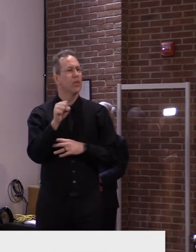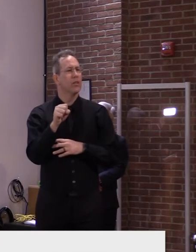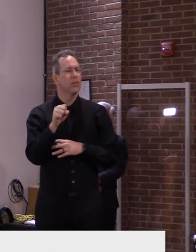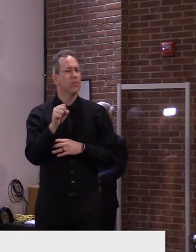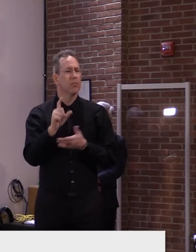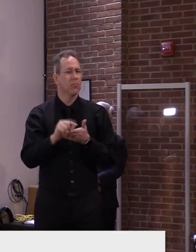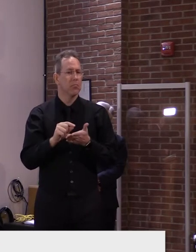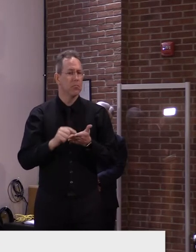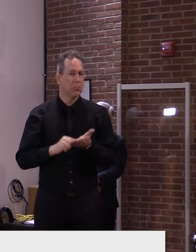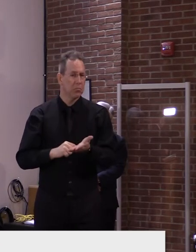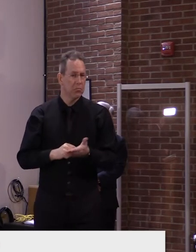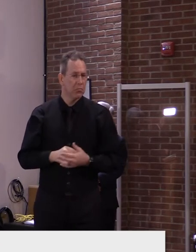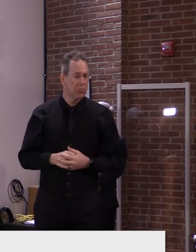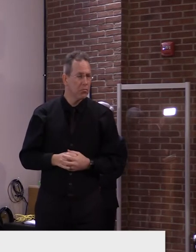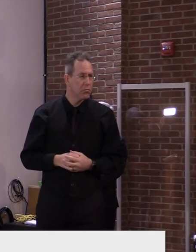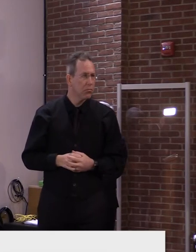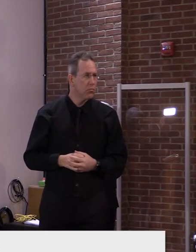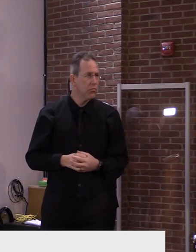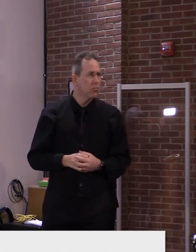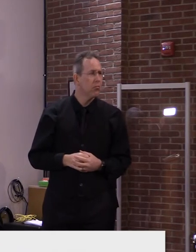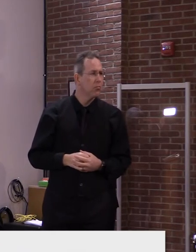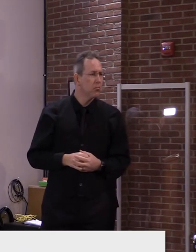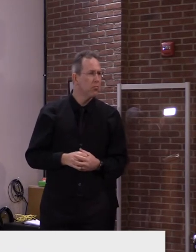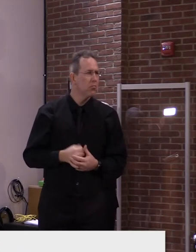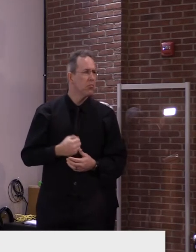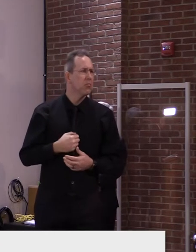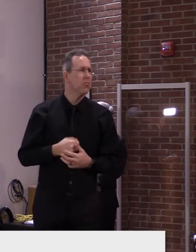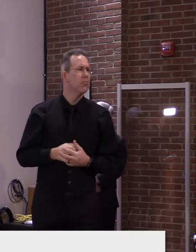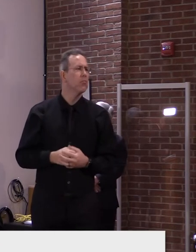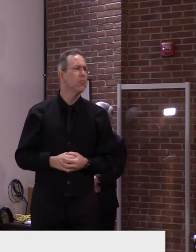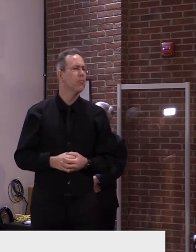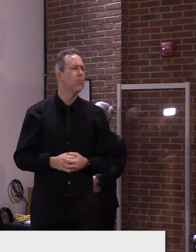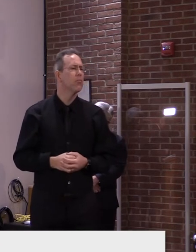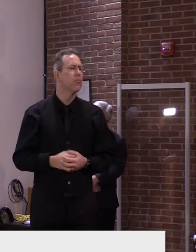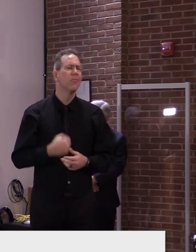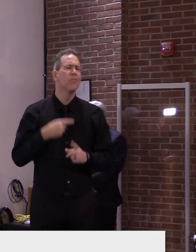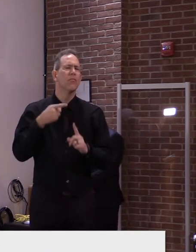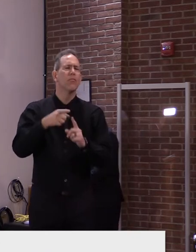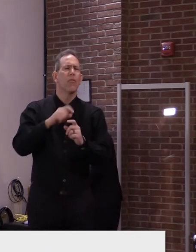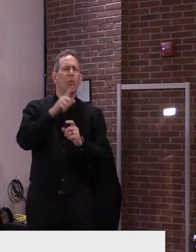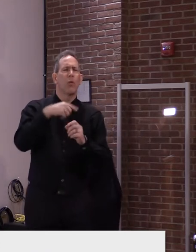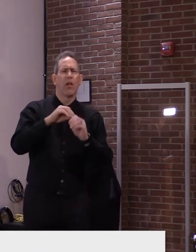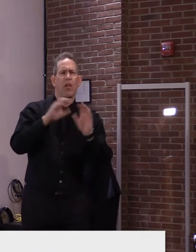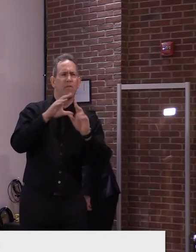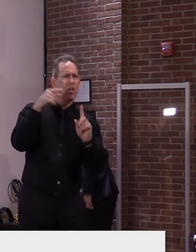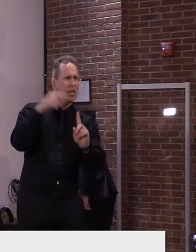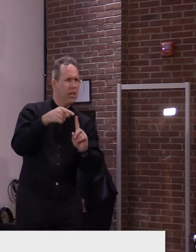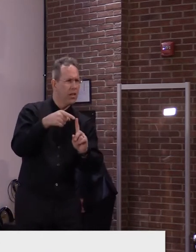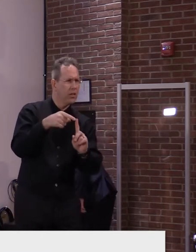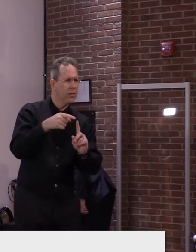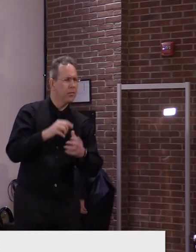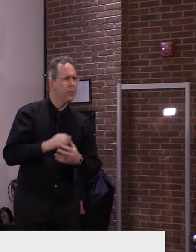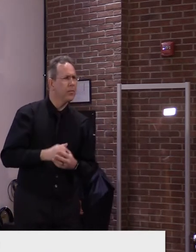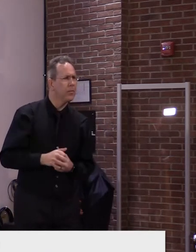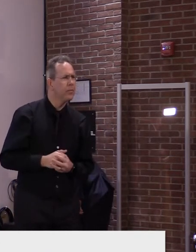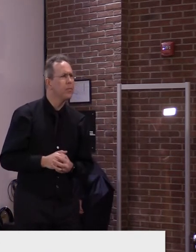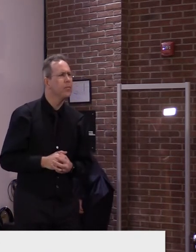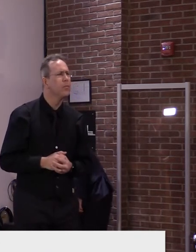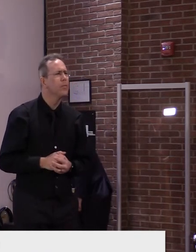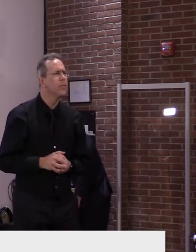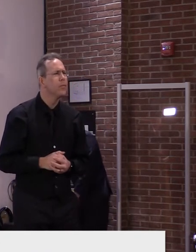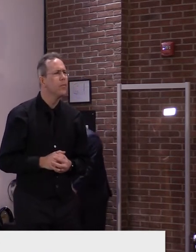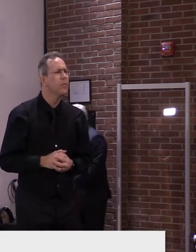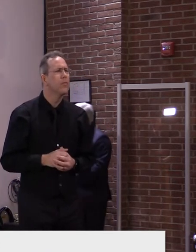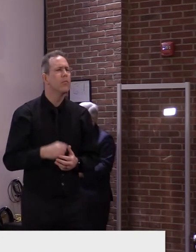Hi there. Um, my first question is a clarification question for secretary Smith on the, um, long-term care facility guidance.